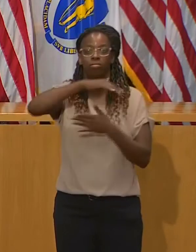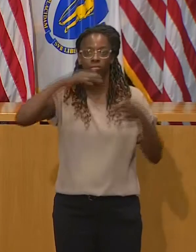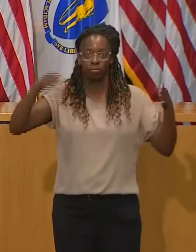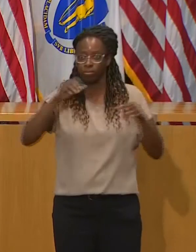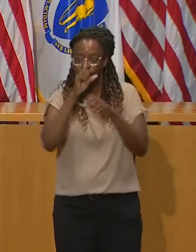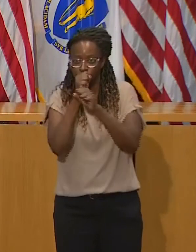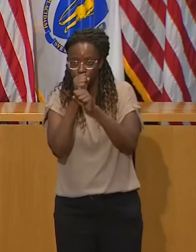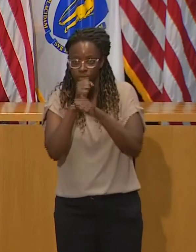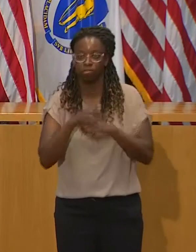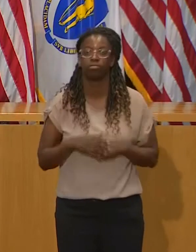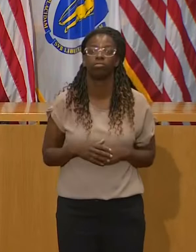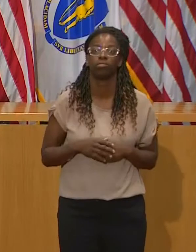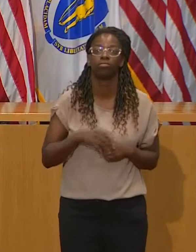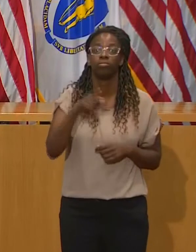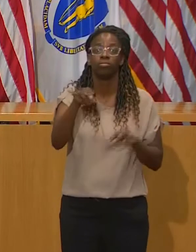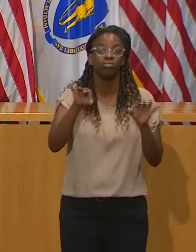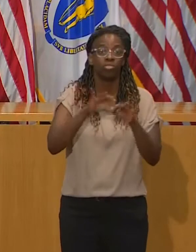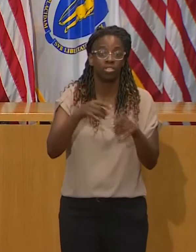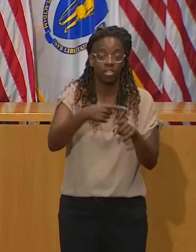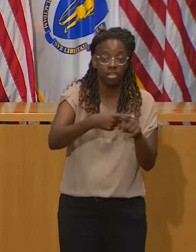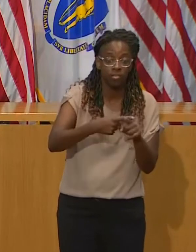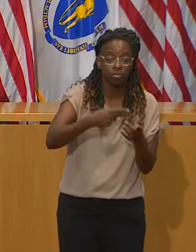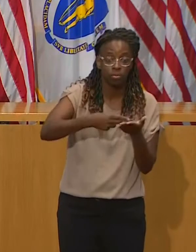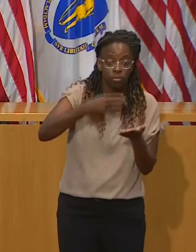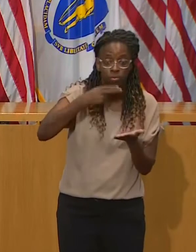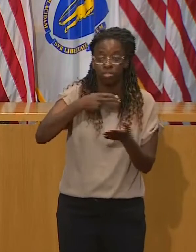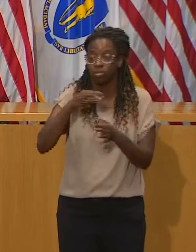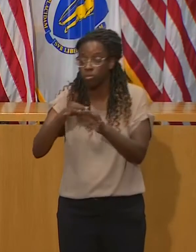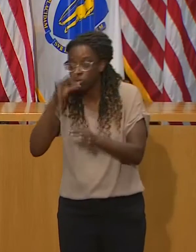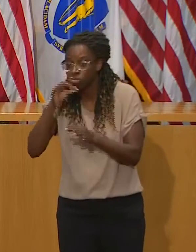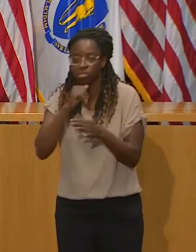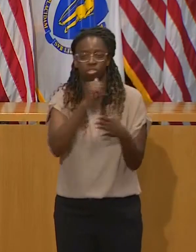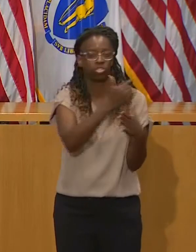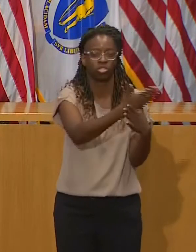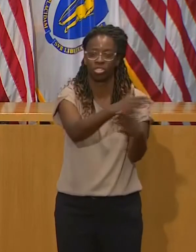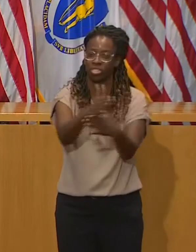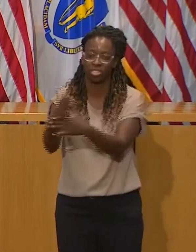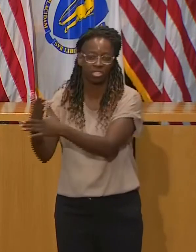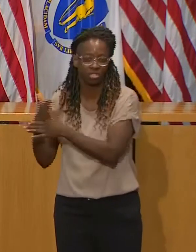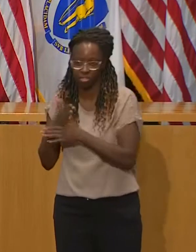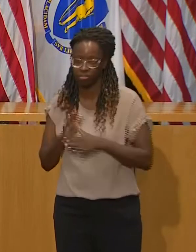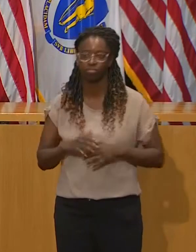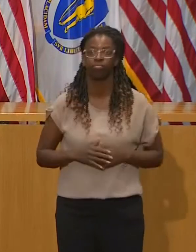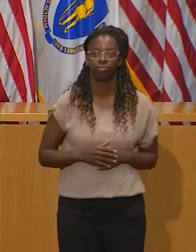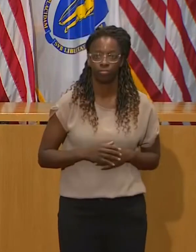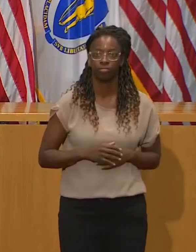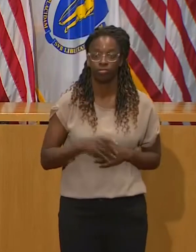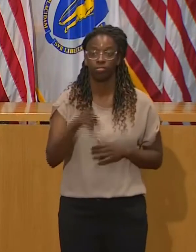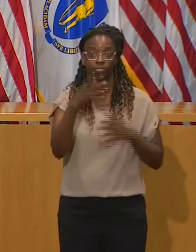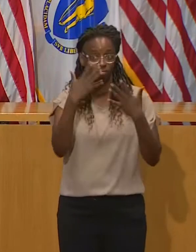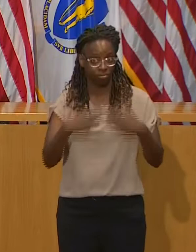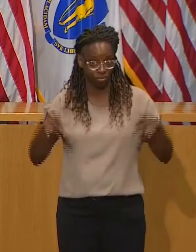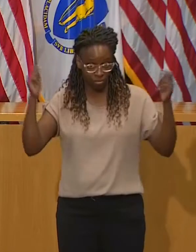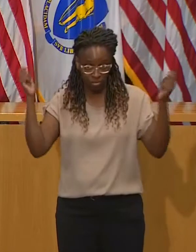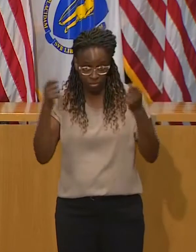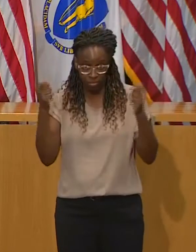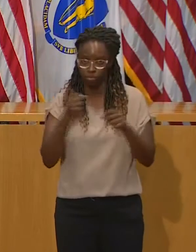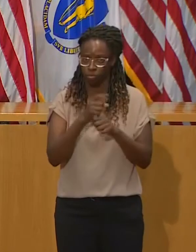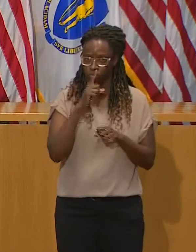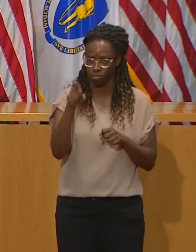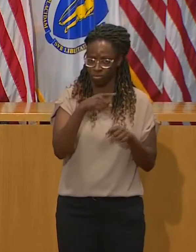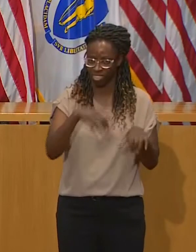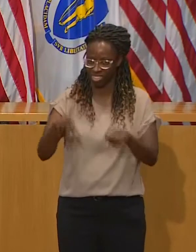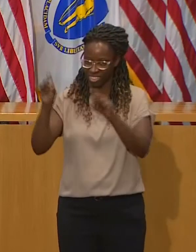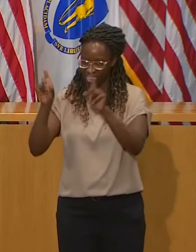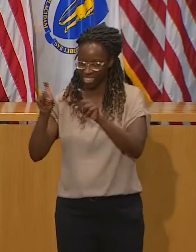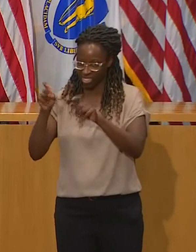to others several days after the holiday and get a COVID test. Every family should think long and hard about the well-being of